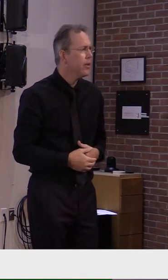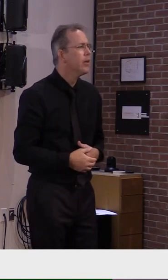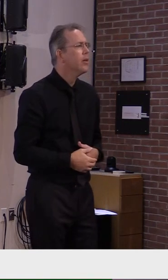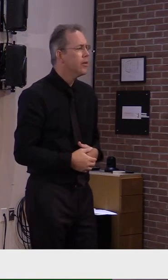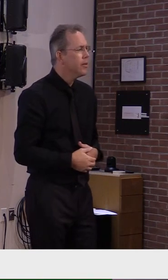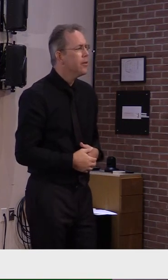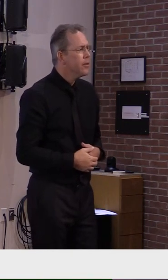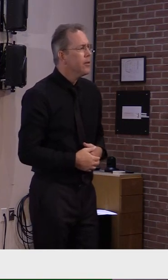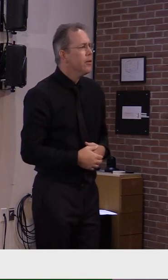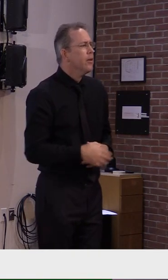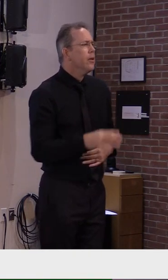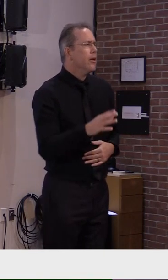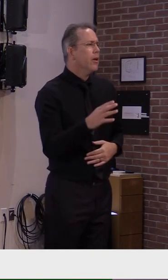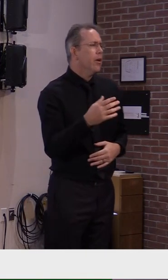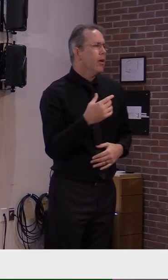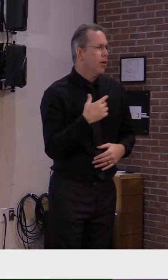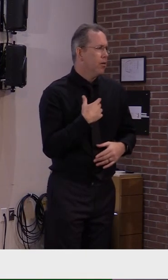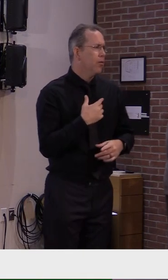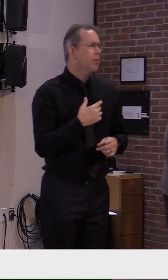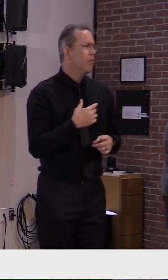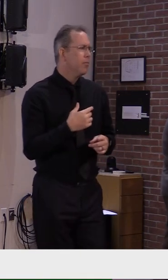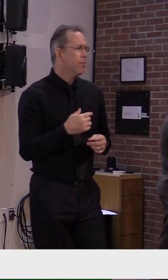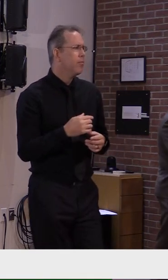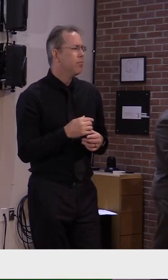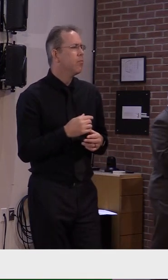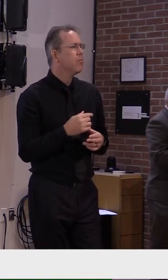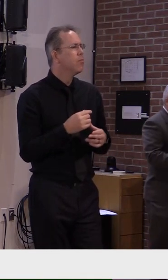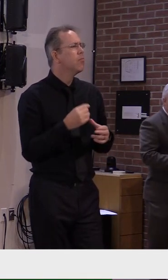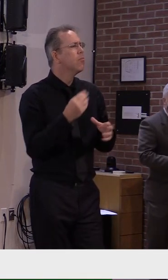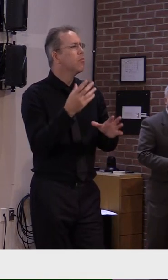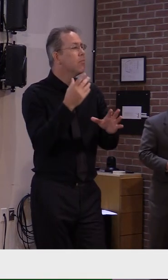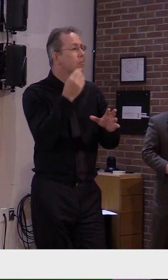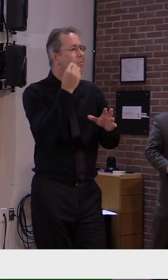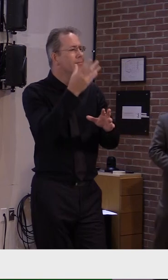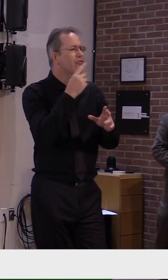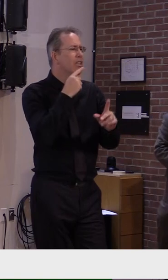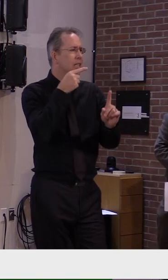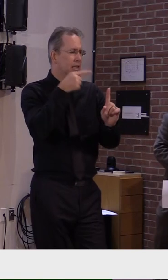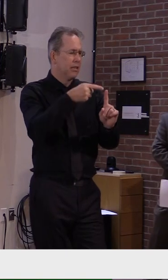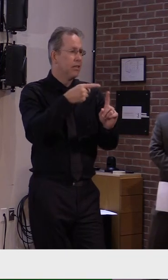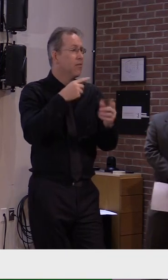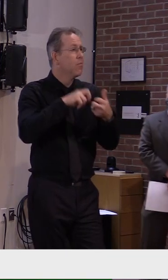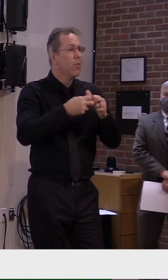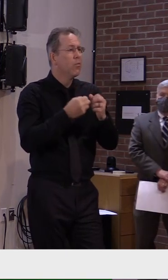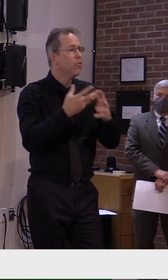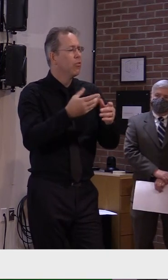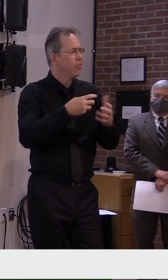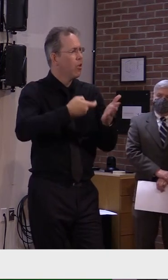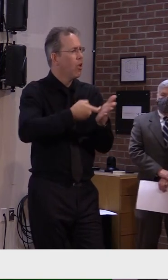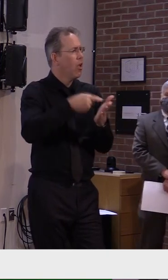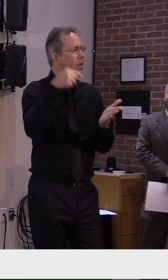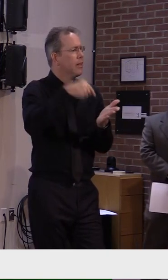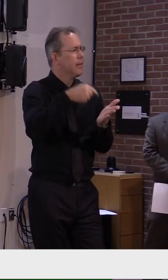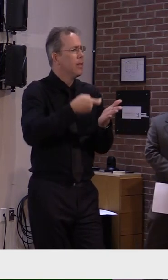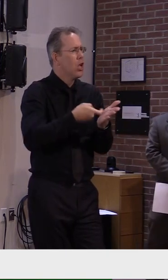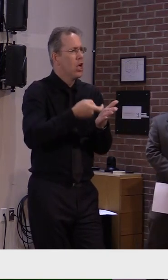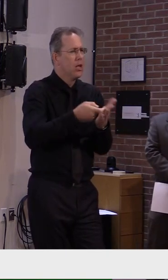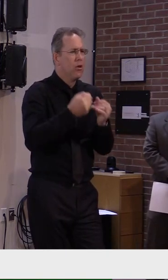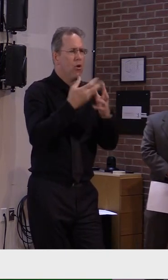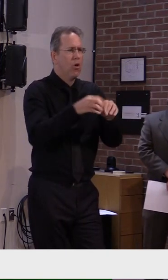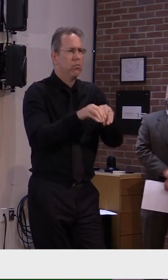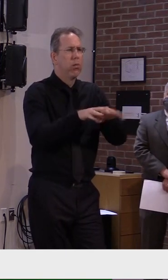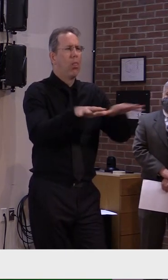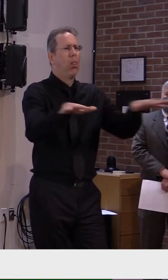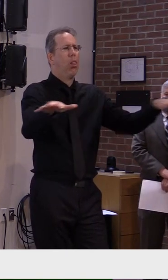the skating facility and then blossomed from there, as you know. And then as well